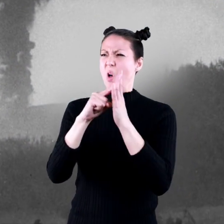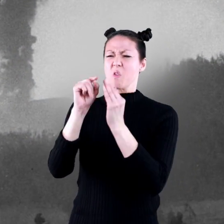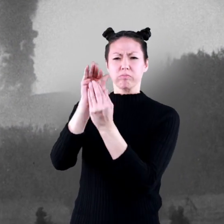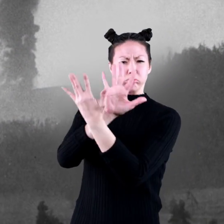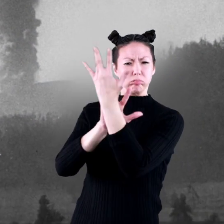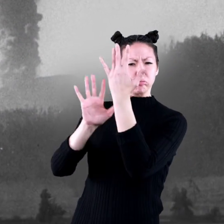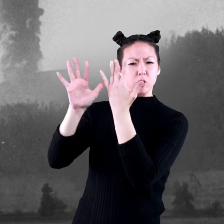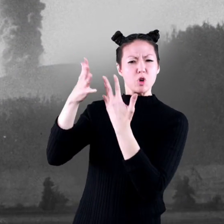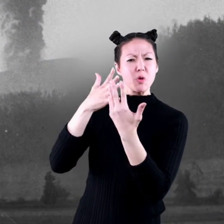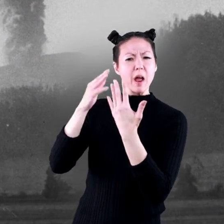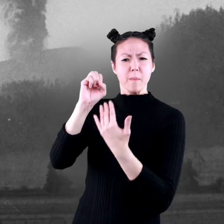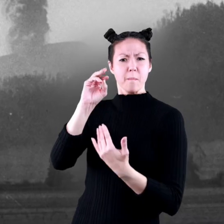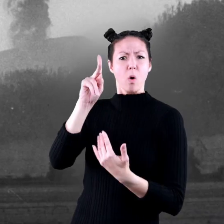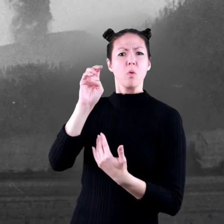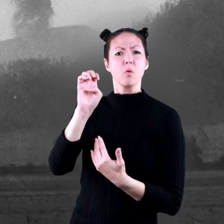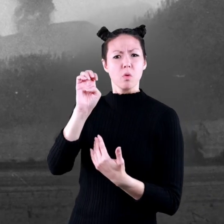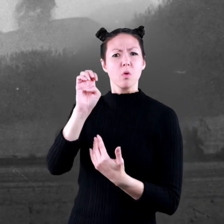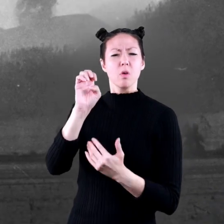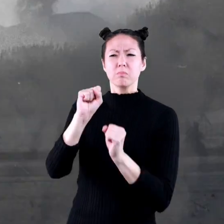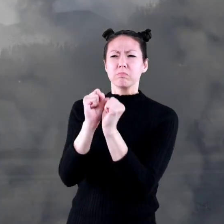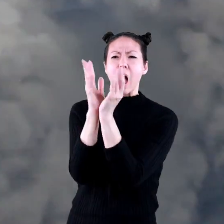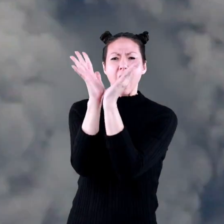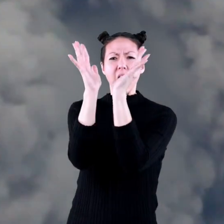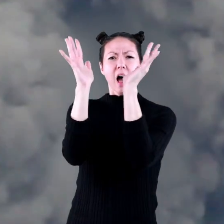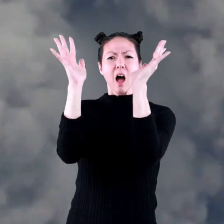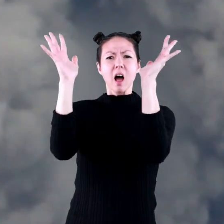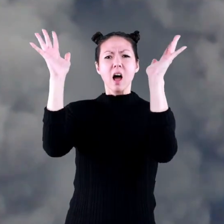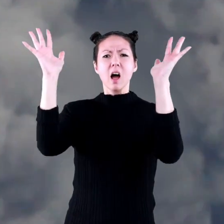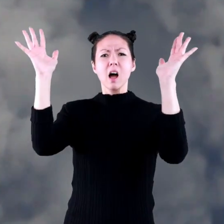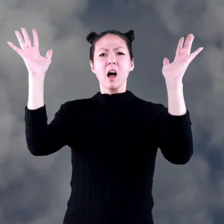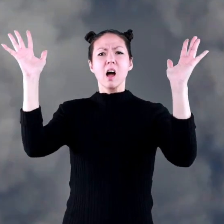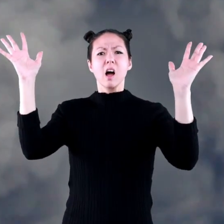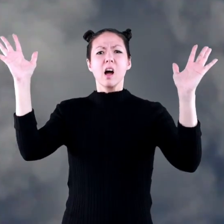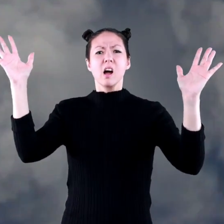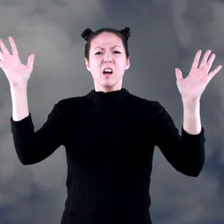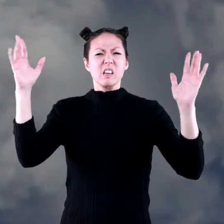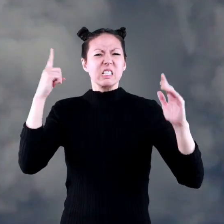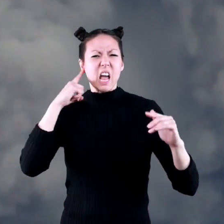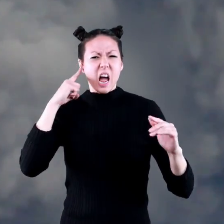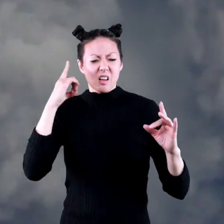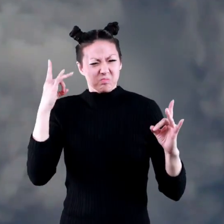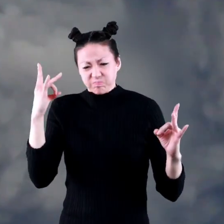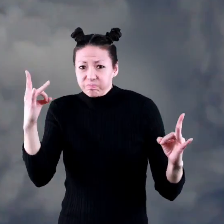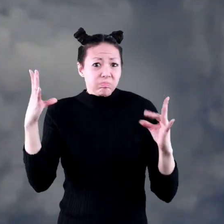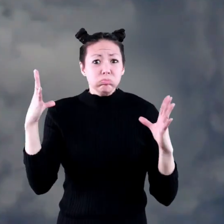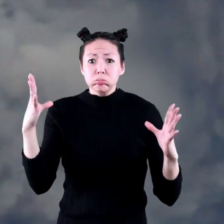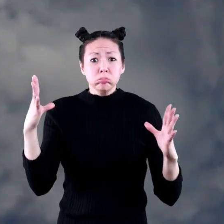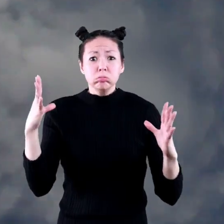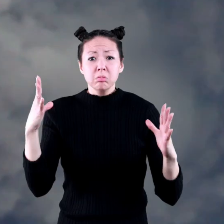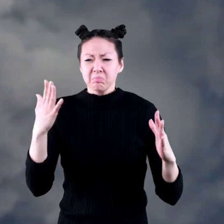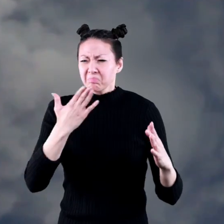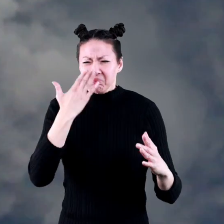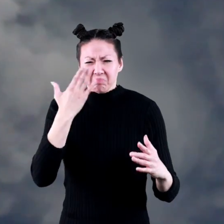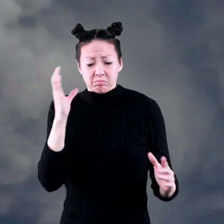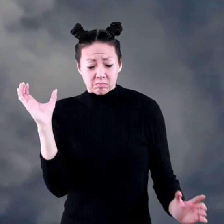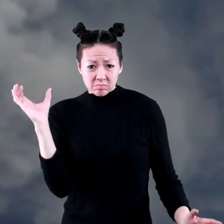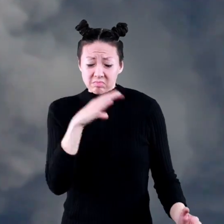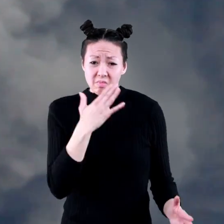and gray ash and smoke poured into the air, and the sound of a terrible hiss, and the horrible smell of